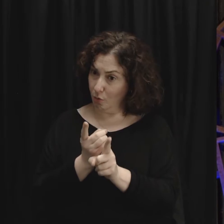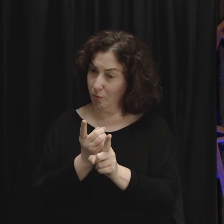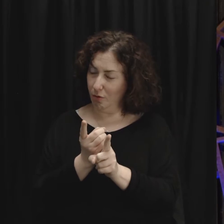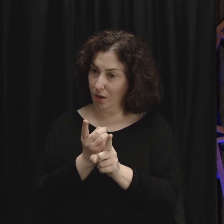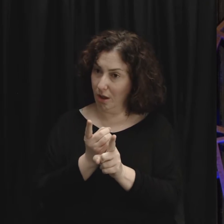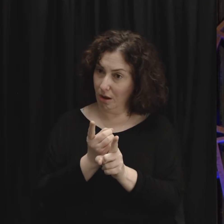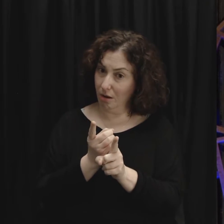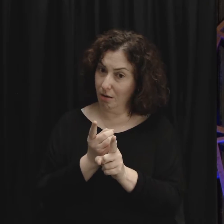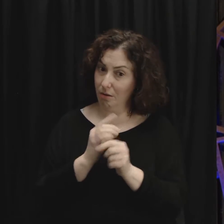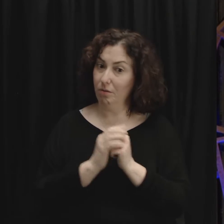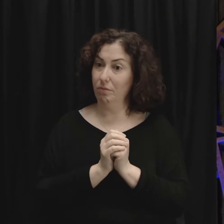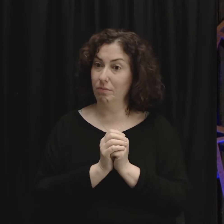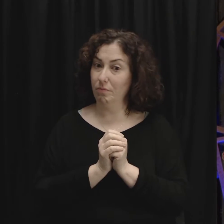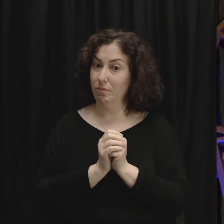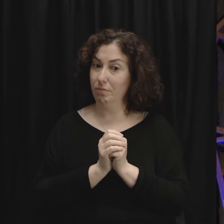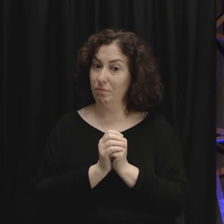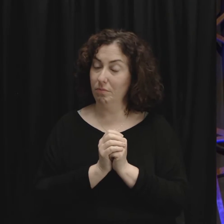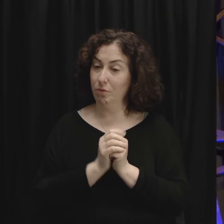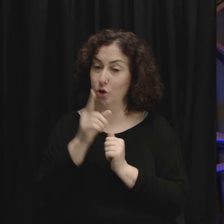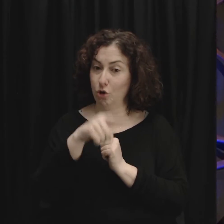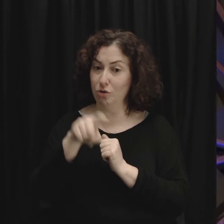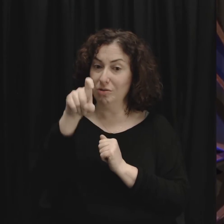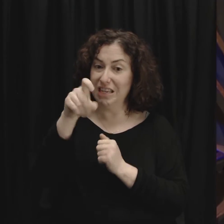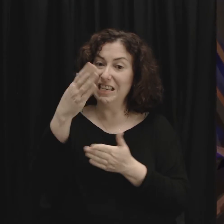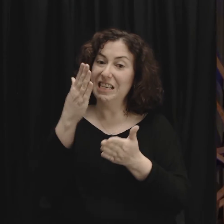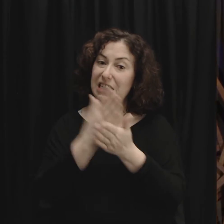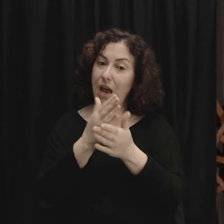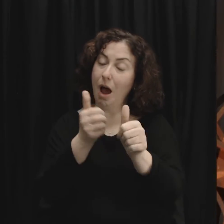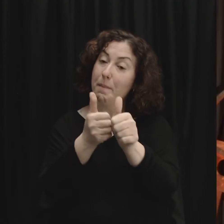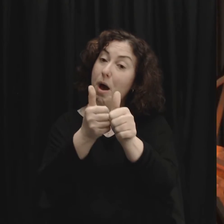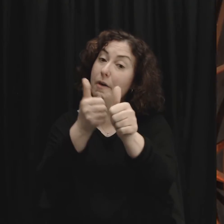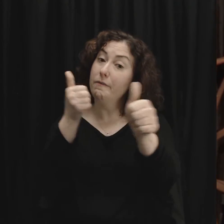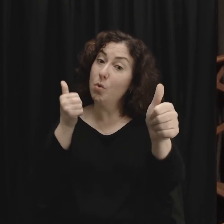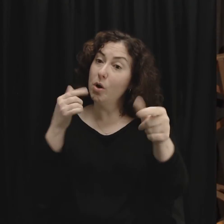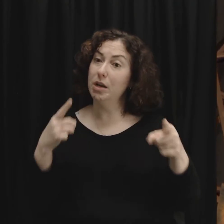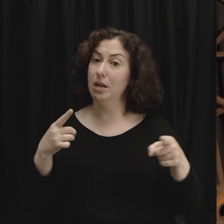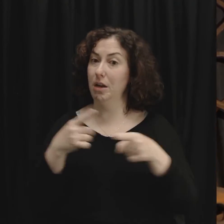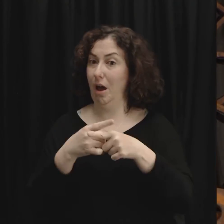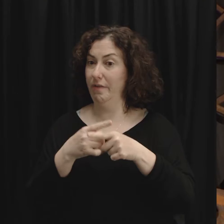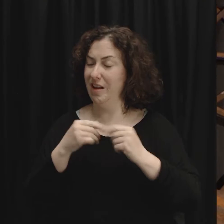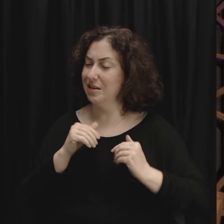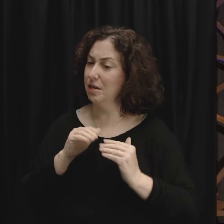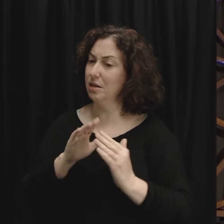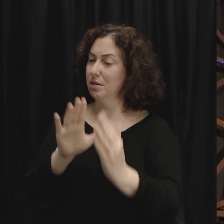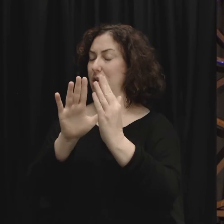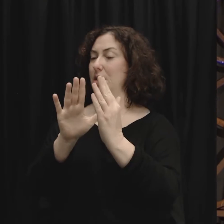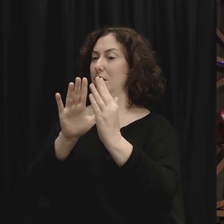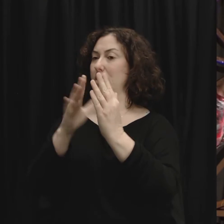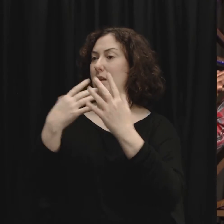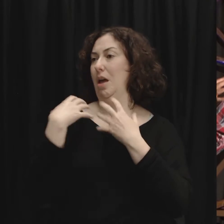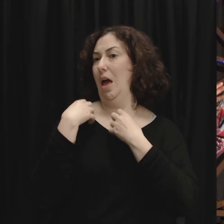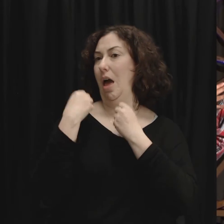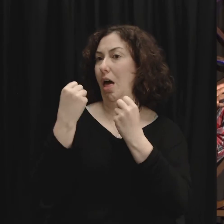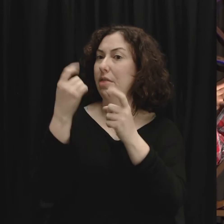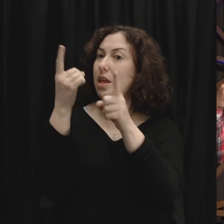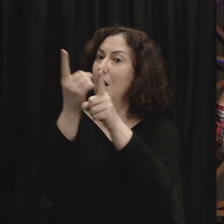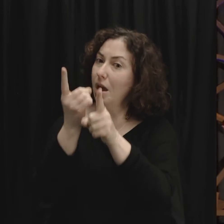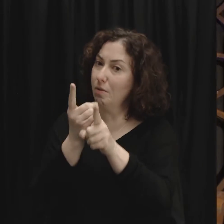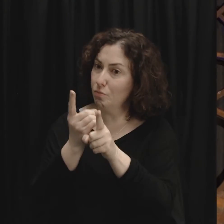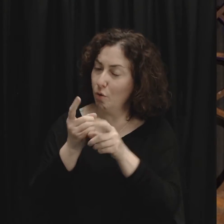would be to stop running from it and hit it head on in a healthy way just let that one sink in for a minute because I